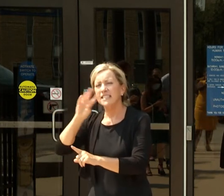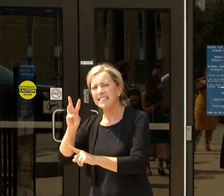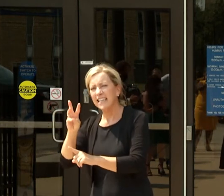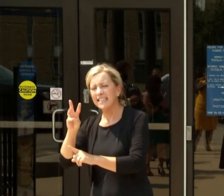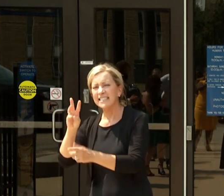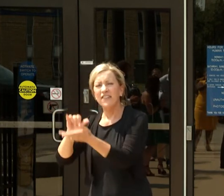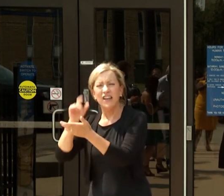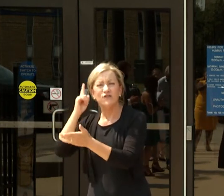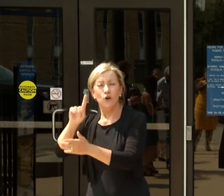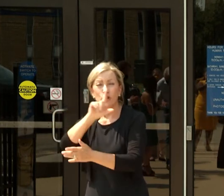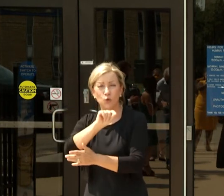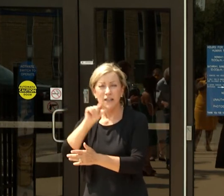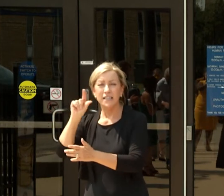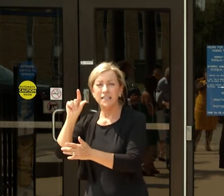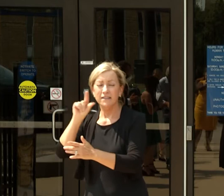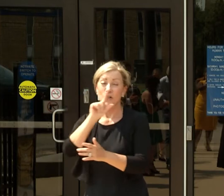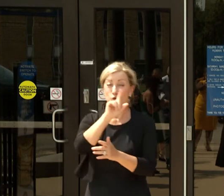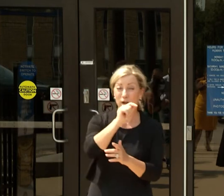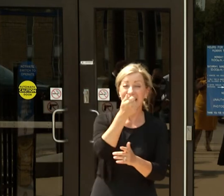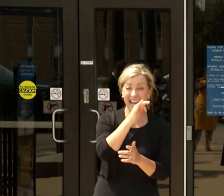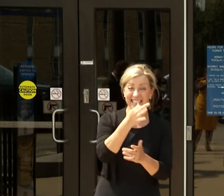so that was the entire 2019.